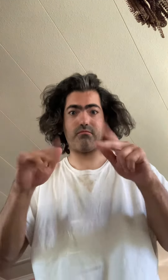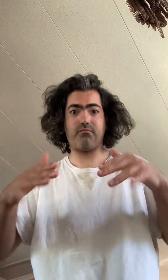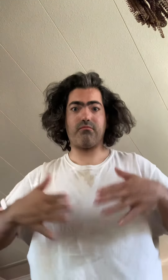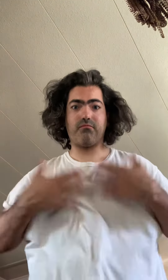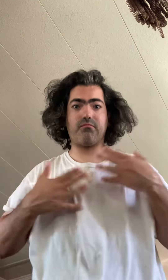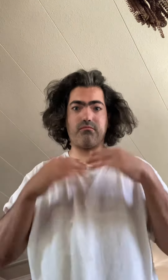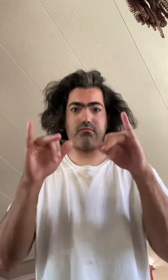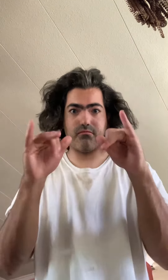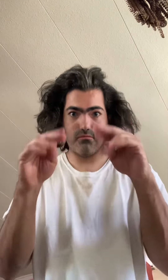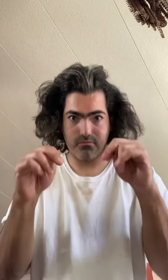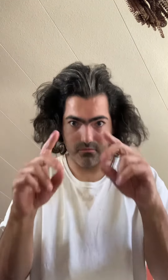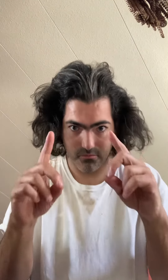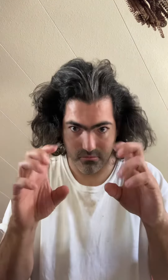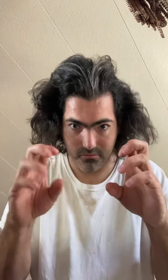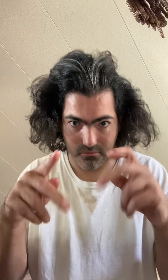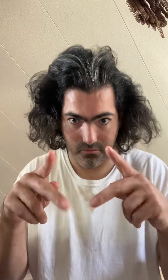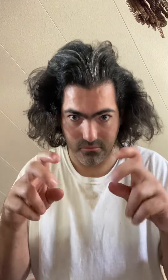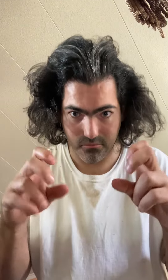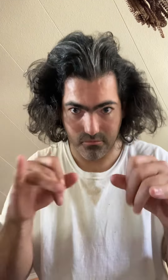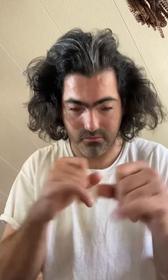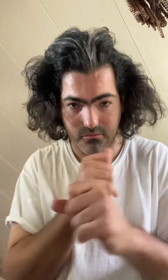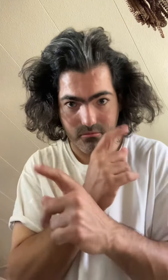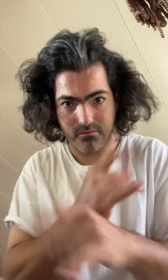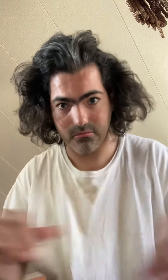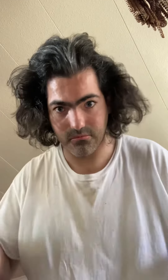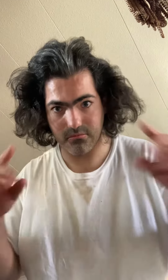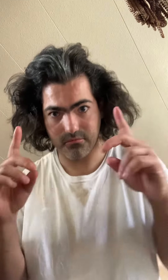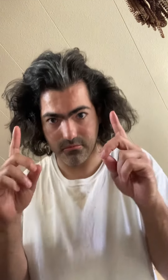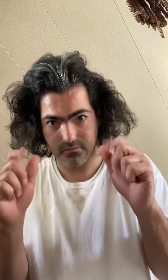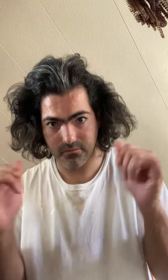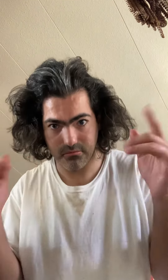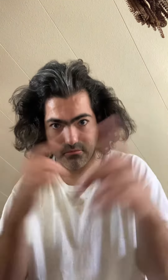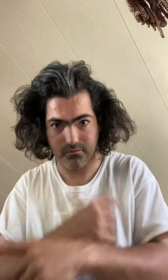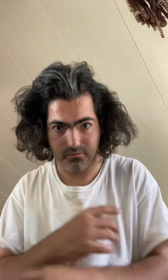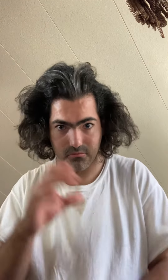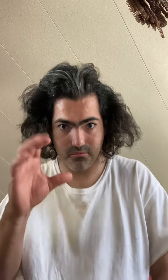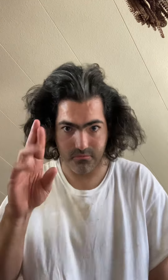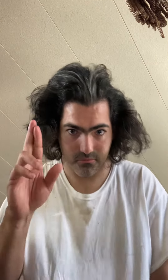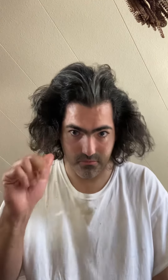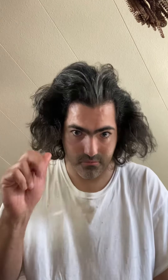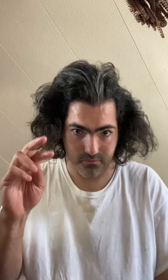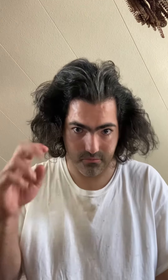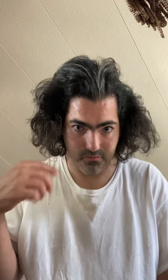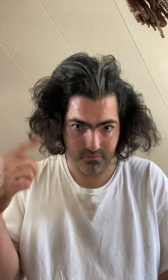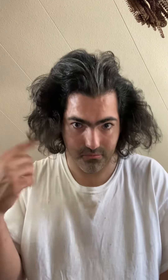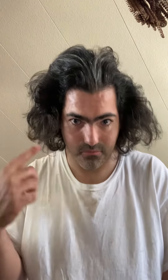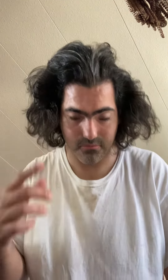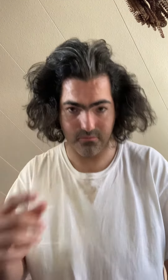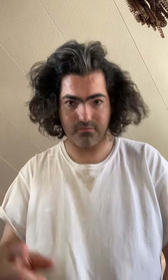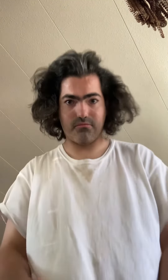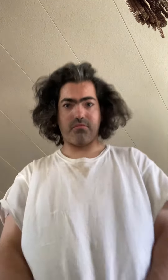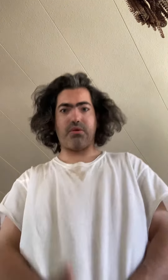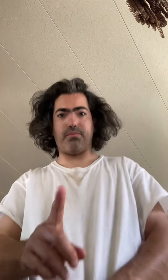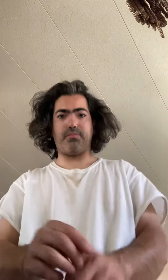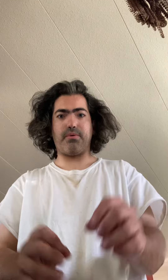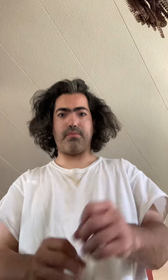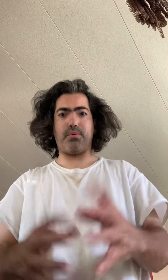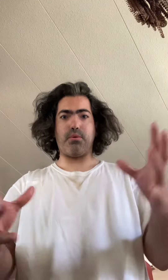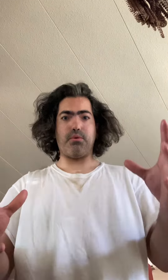Welcome back on this 4th of July weekend A powerful patriotic scene in Folsom As a marine injured in Afghanistan Receives a hero's welcome